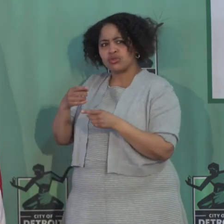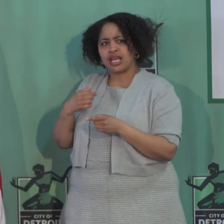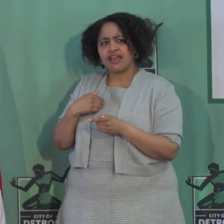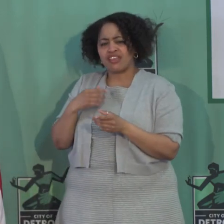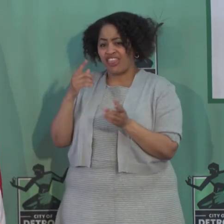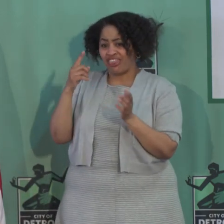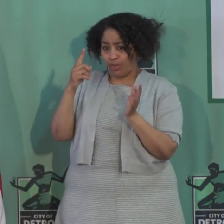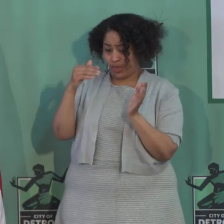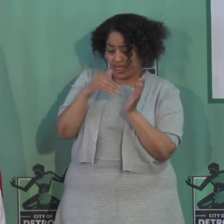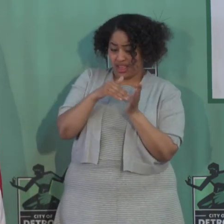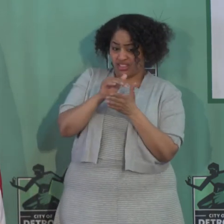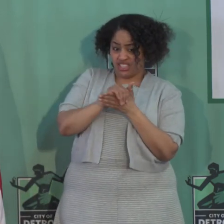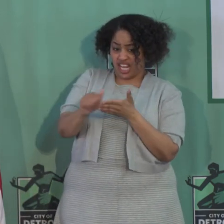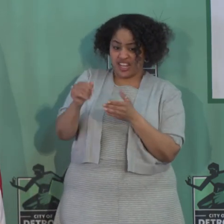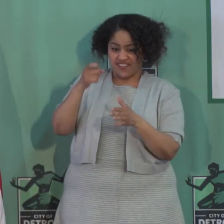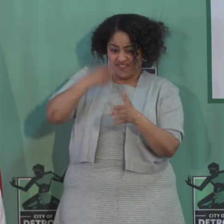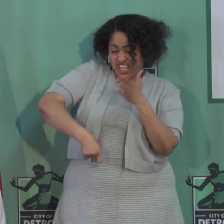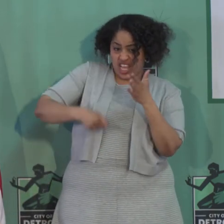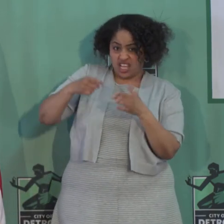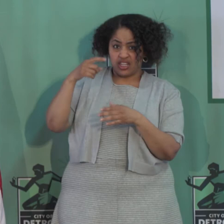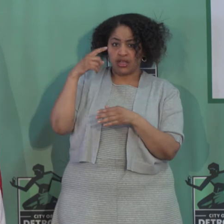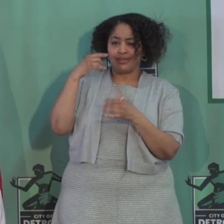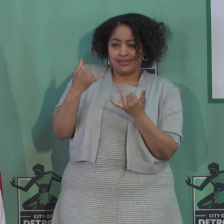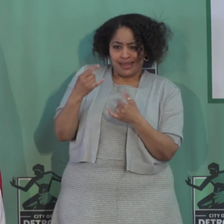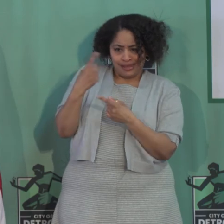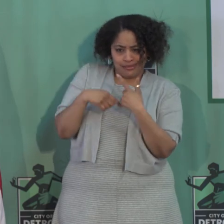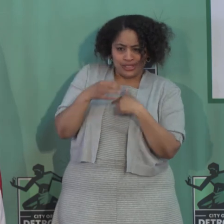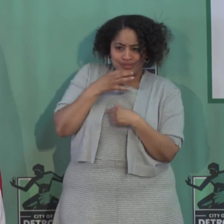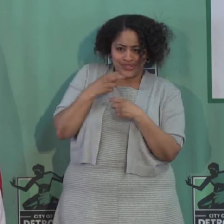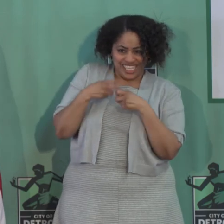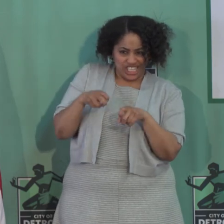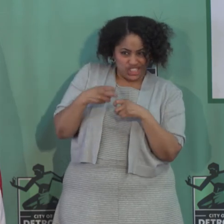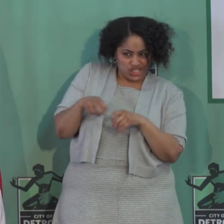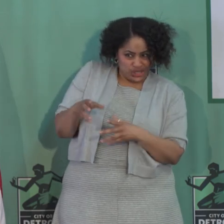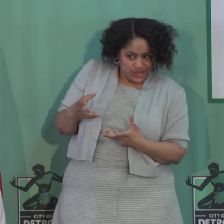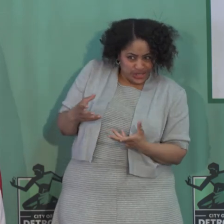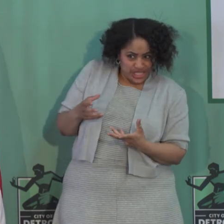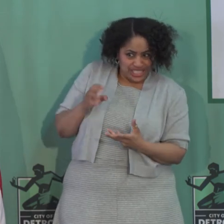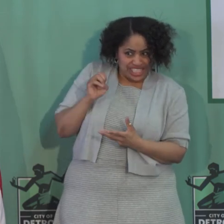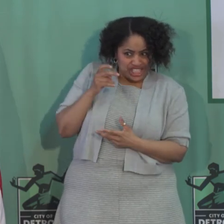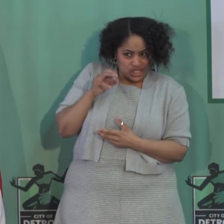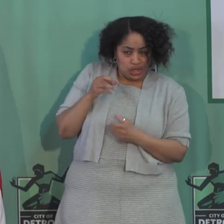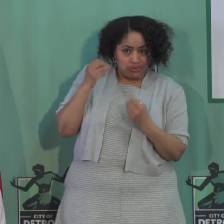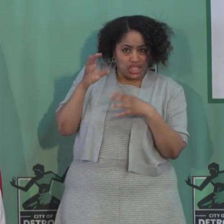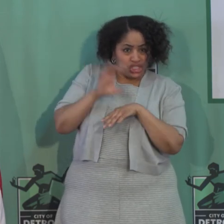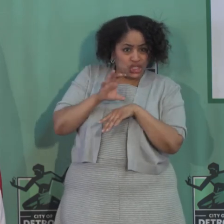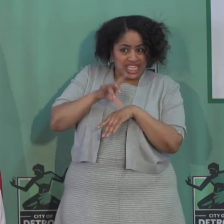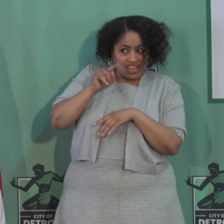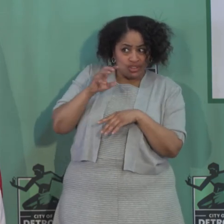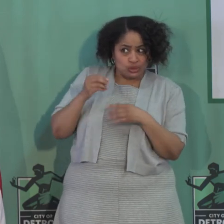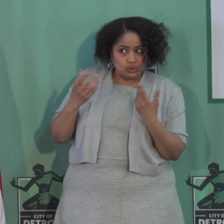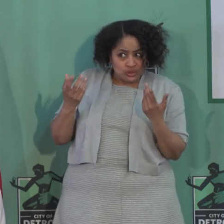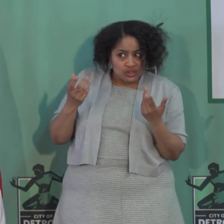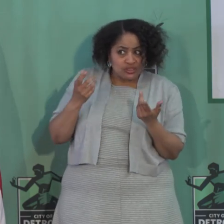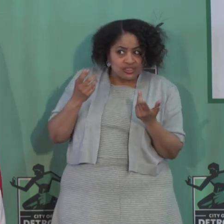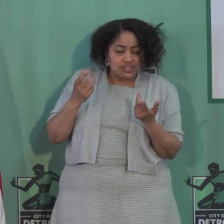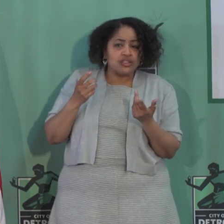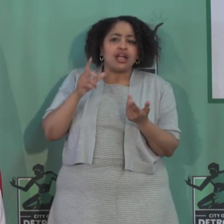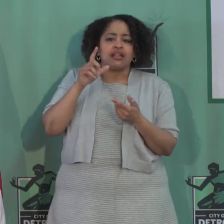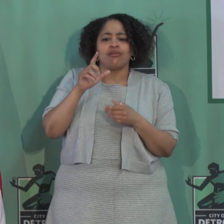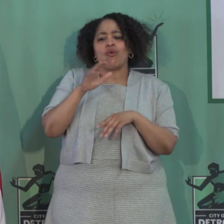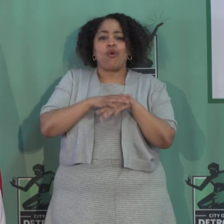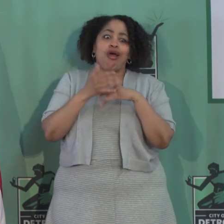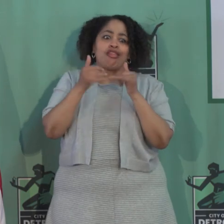fines in place. With Easter coming up this weekend, a lot of churches have to go to streaming